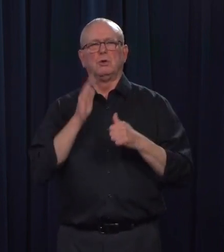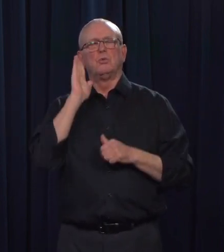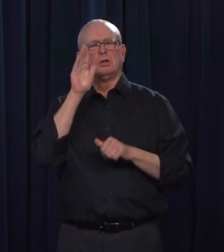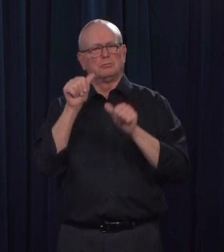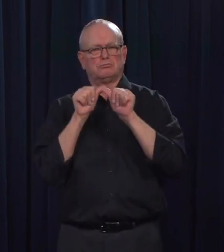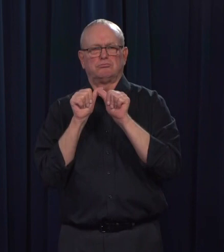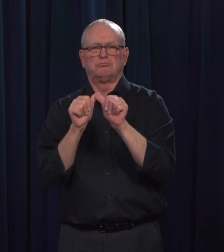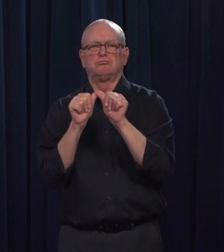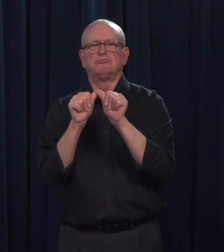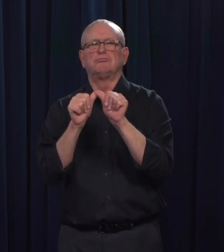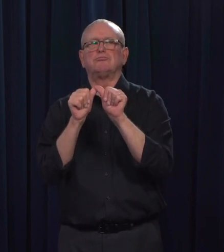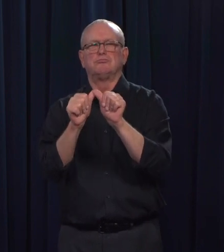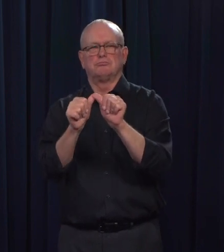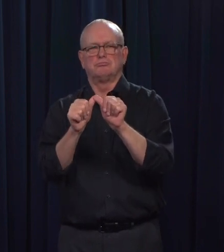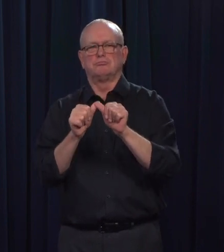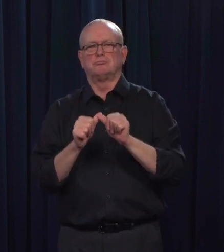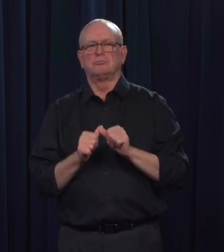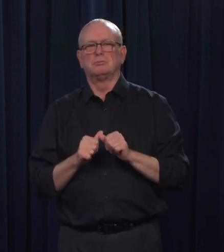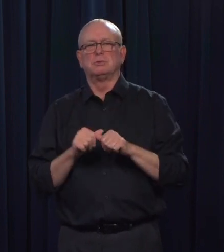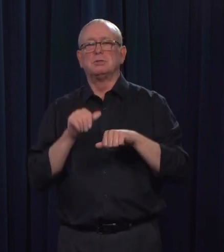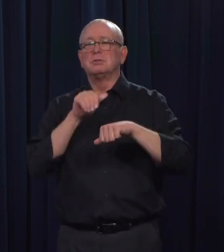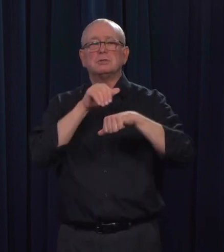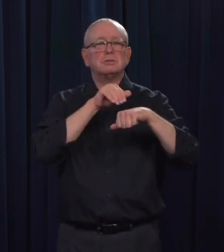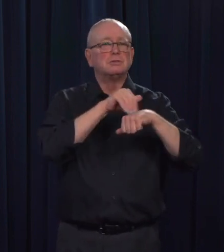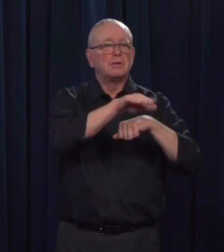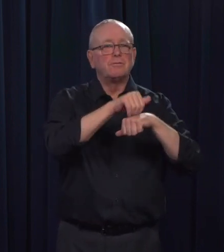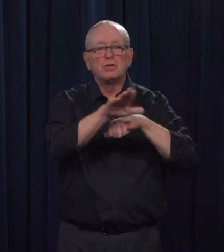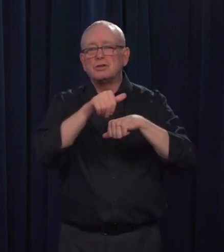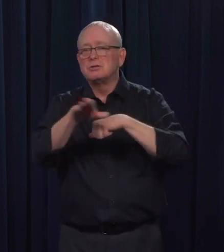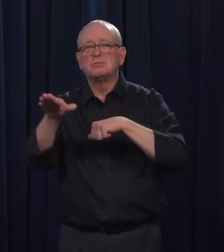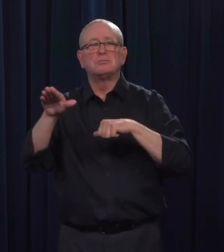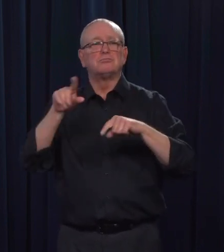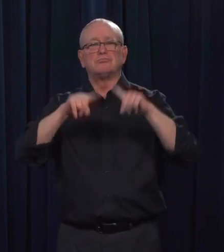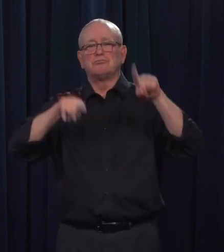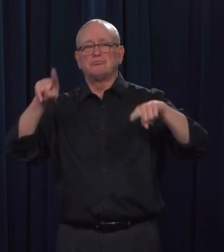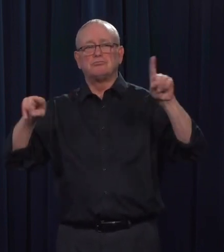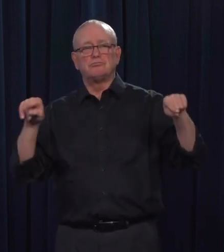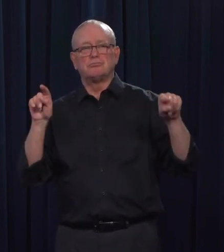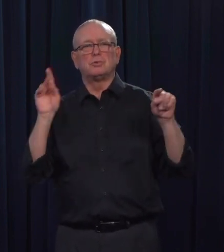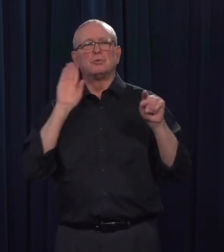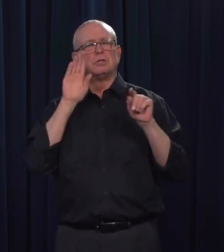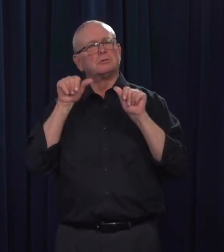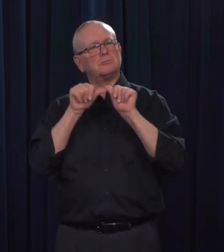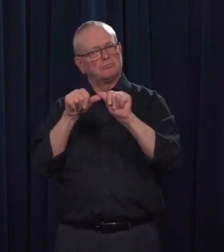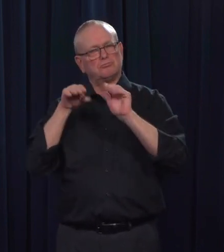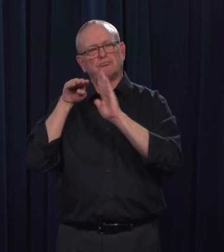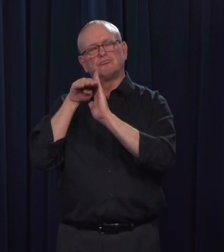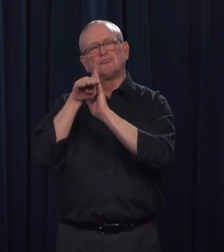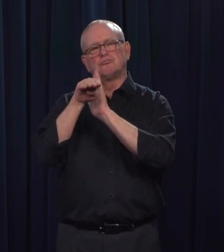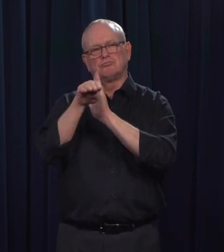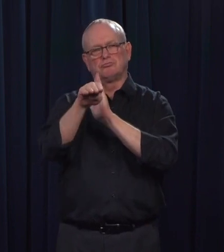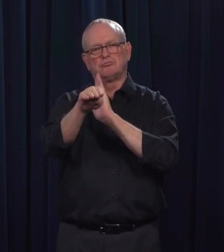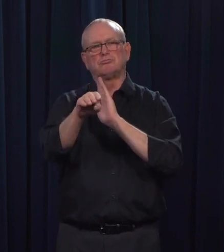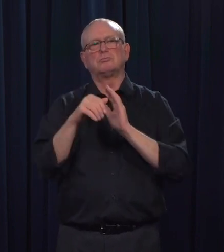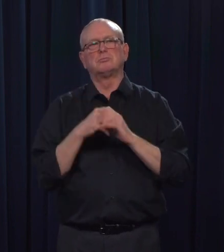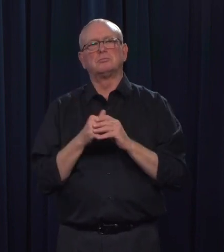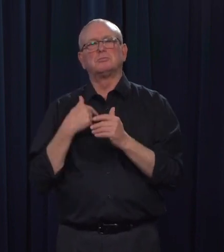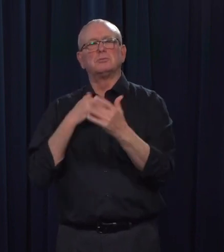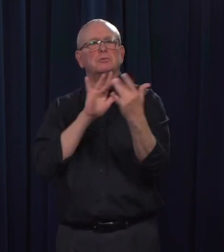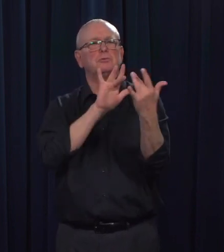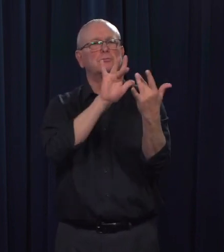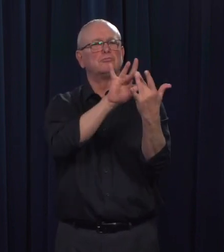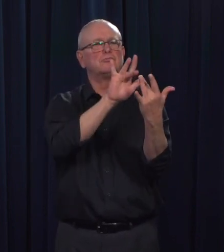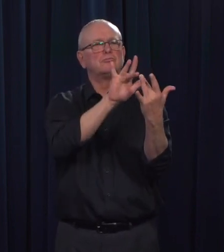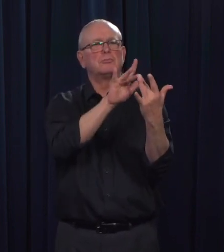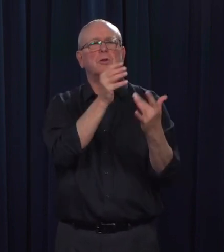and stable. We are in constant contact with our partners in Alberta's food supply chain and Albertans can be confident that the